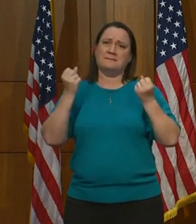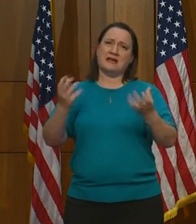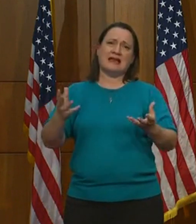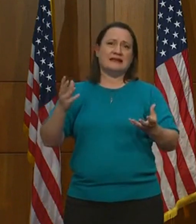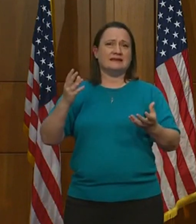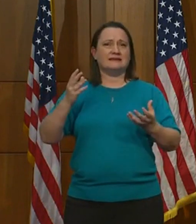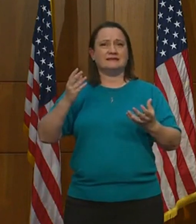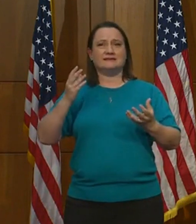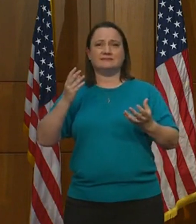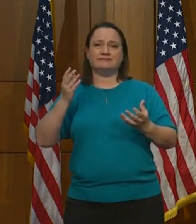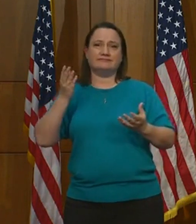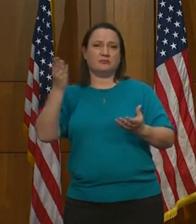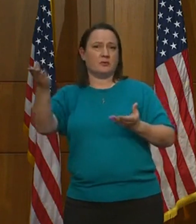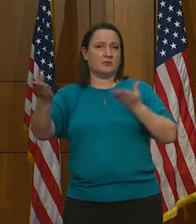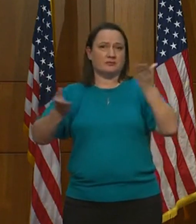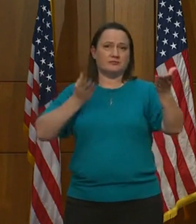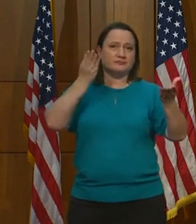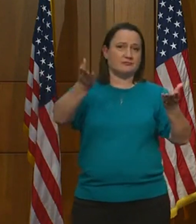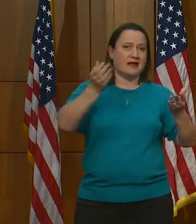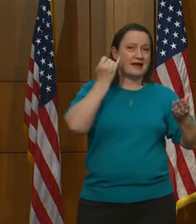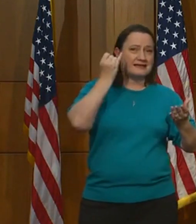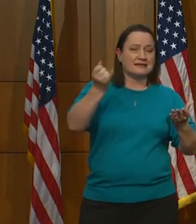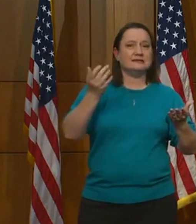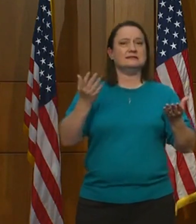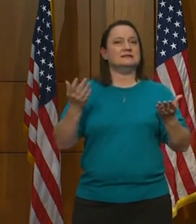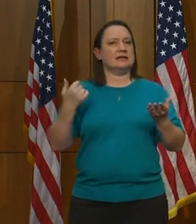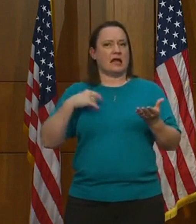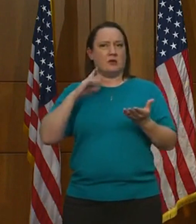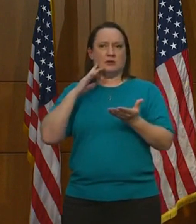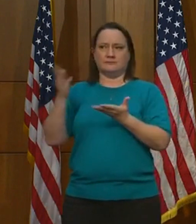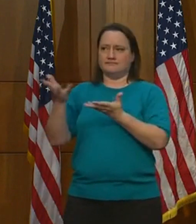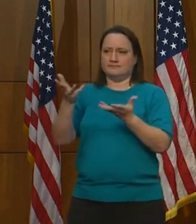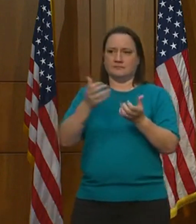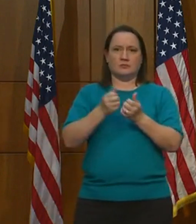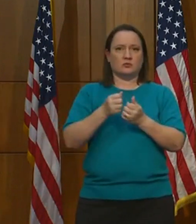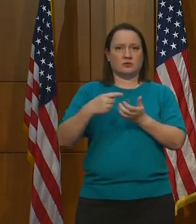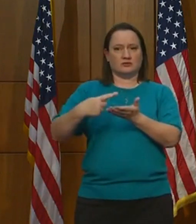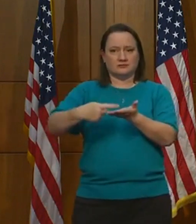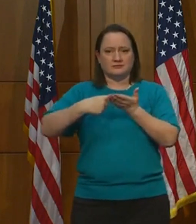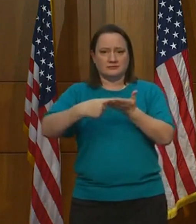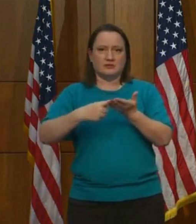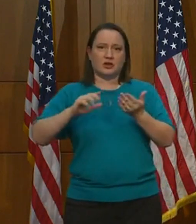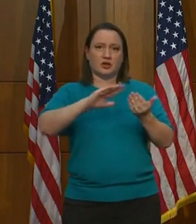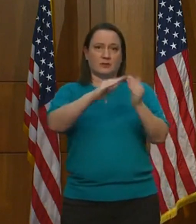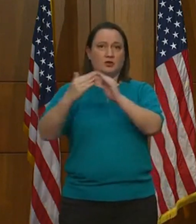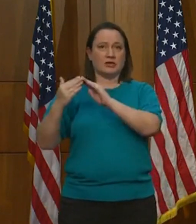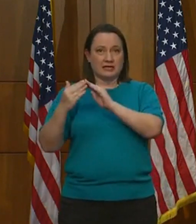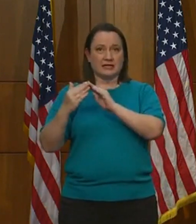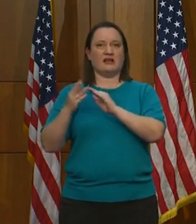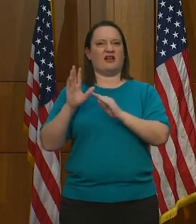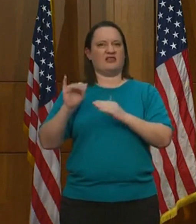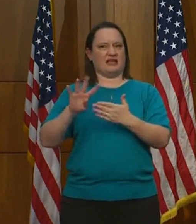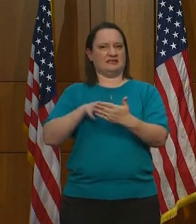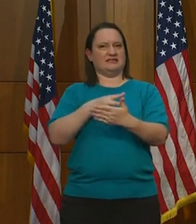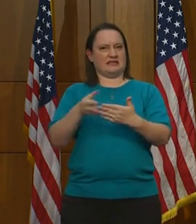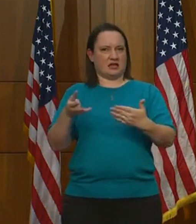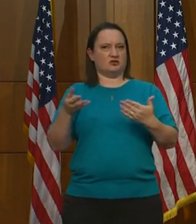there, Kate. And I'll have those discussions with folks in the community as we've got some of those scheduled now,